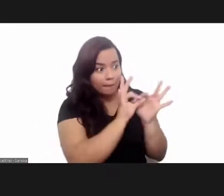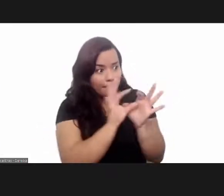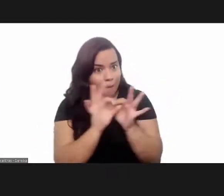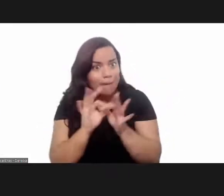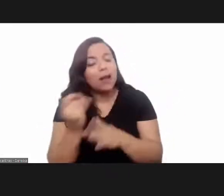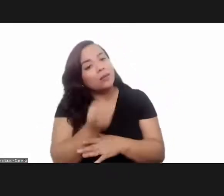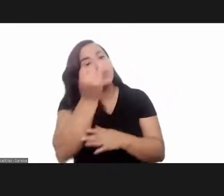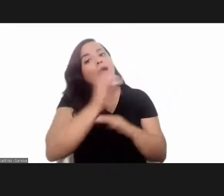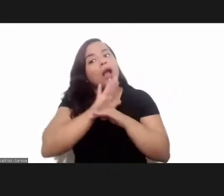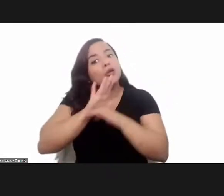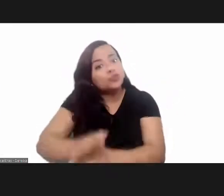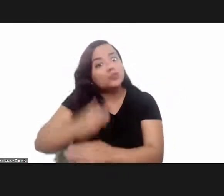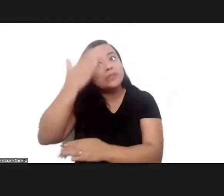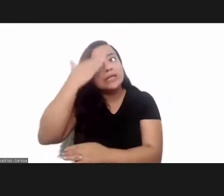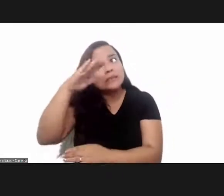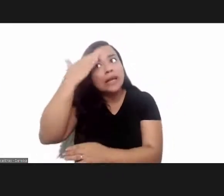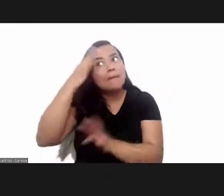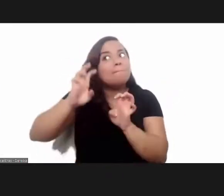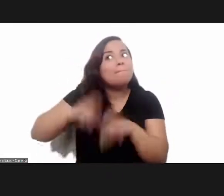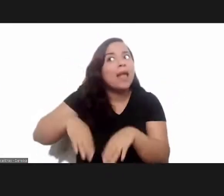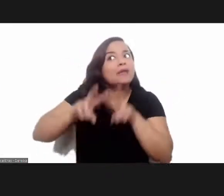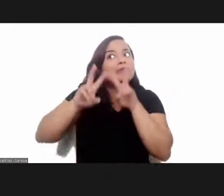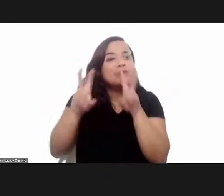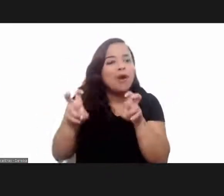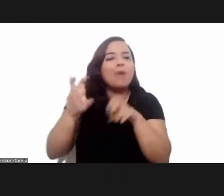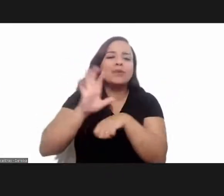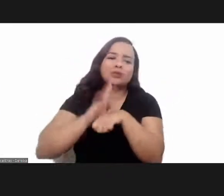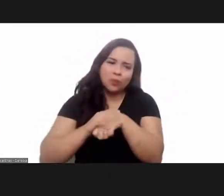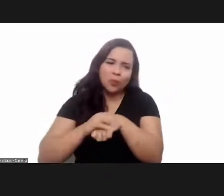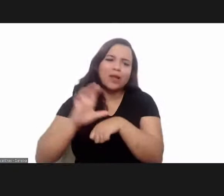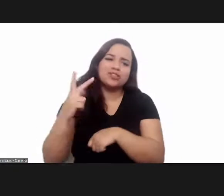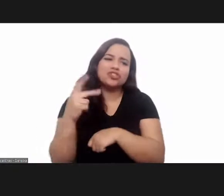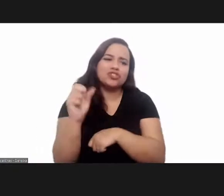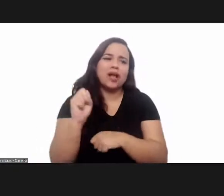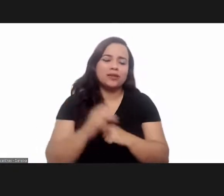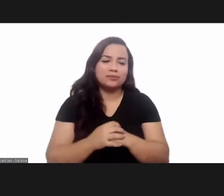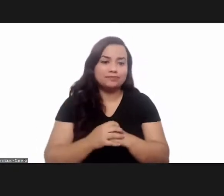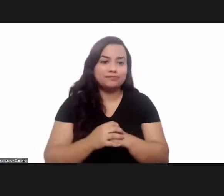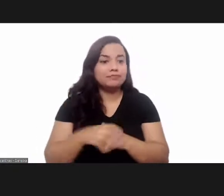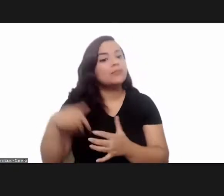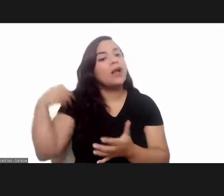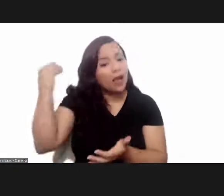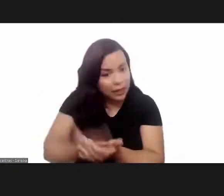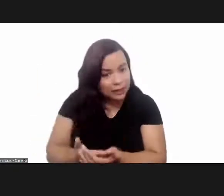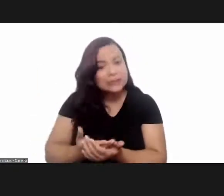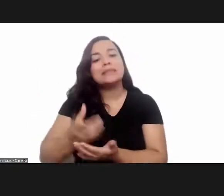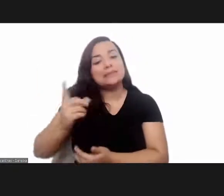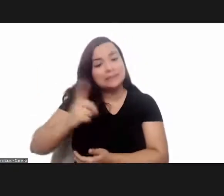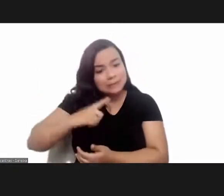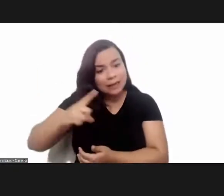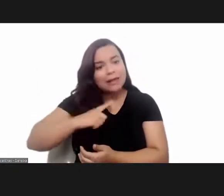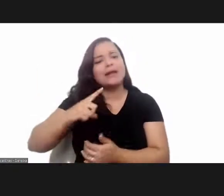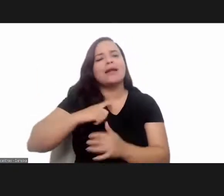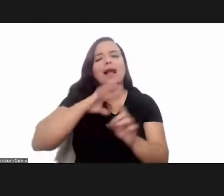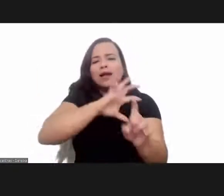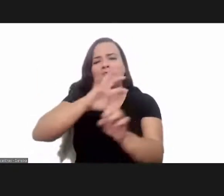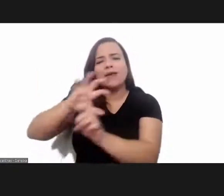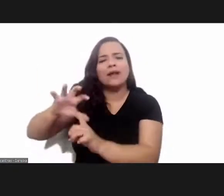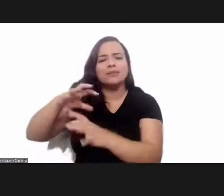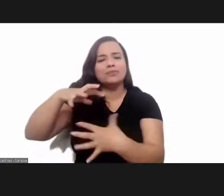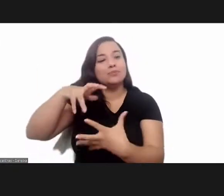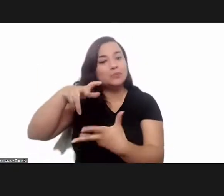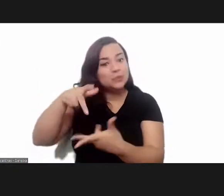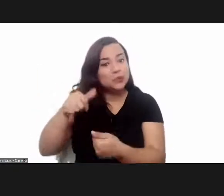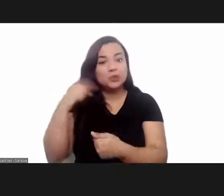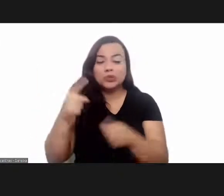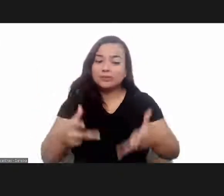disease chagas disease today it still affects a significant number of people in the world in addition to which we have observed a